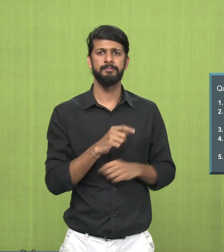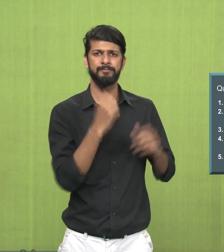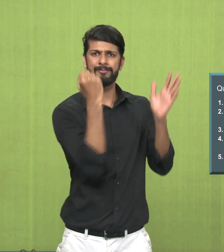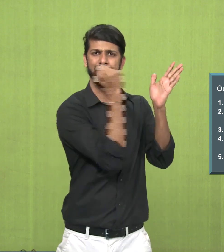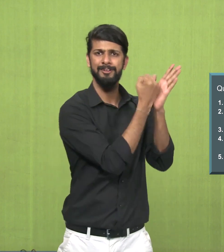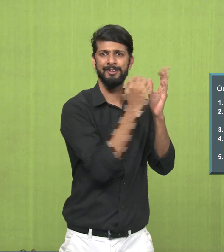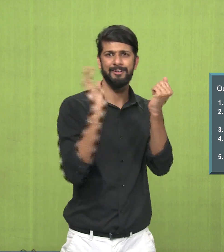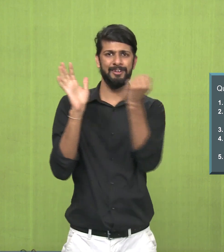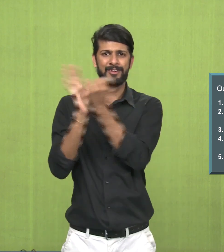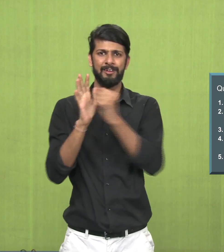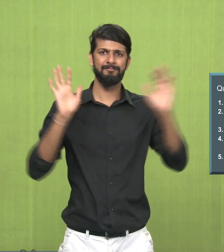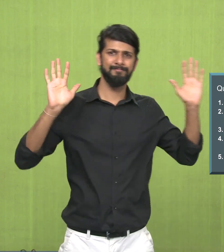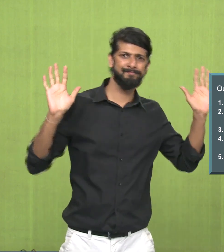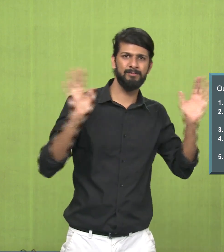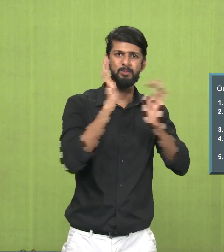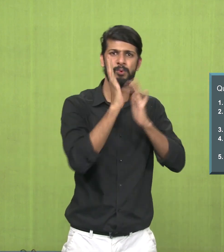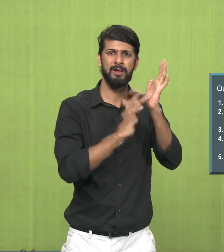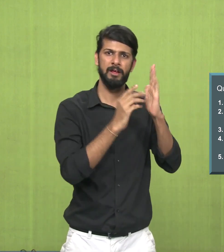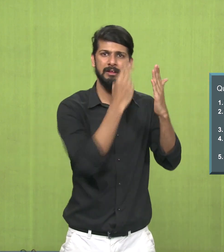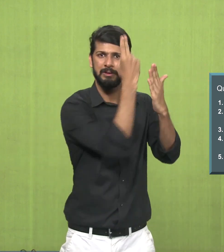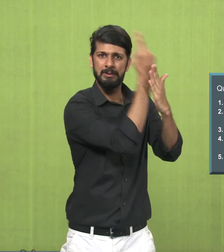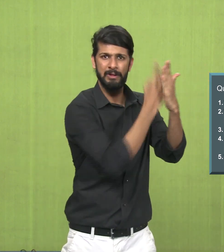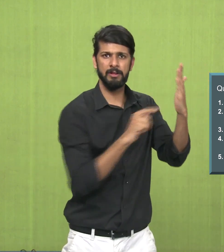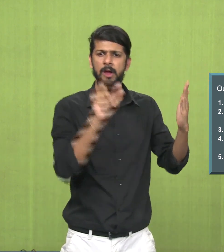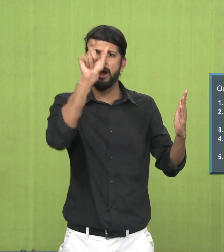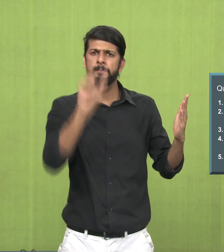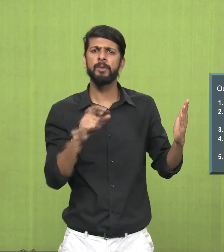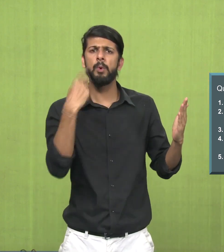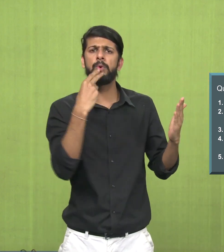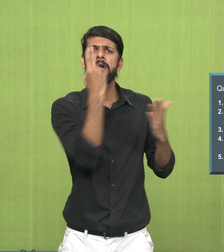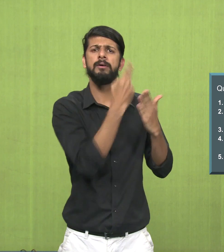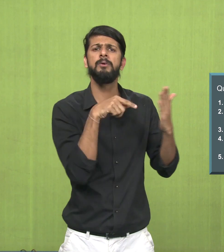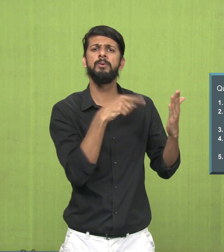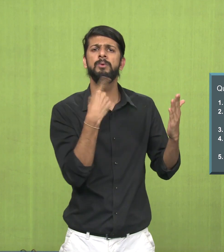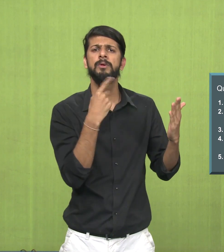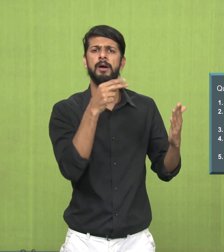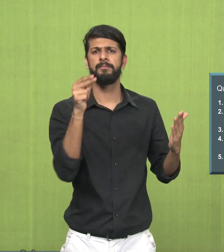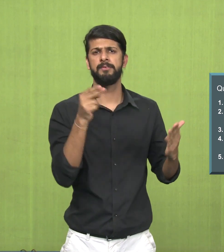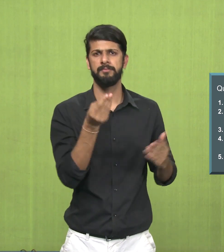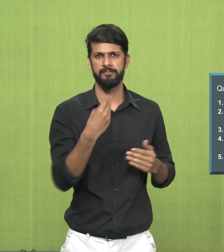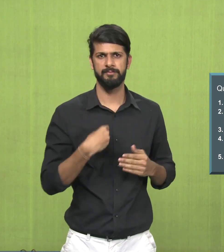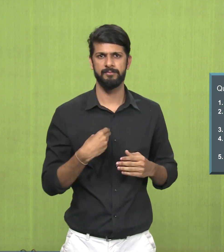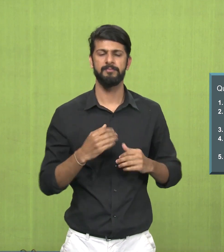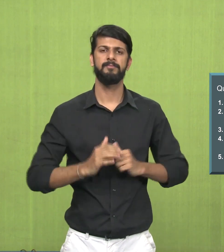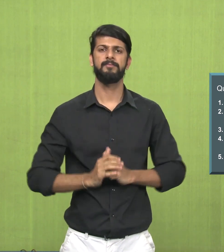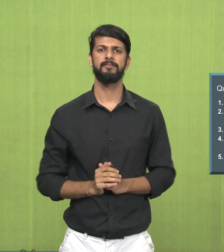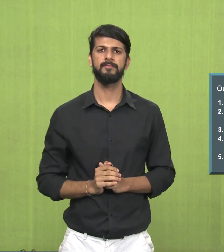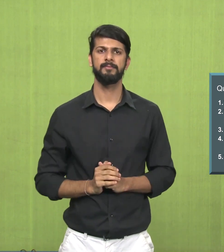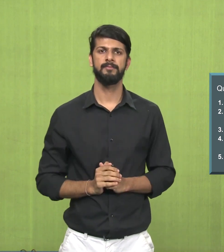Questions related to the second painting. Question the name of the artist of this painting, that is the crucifixion, who is the